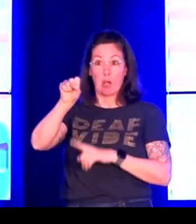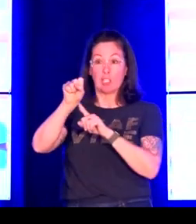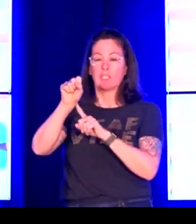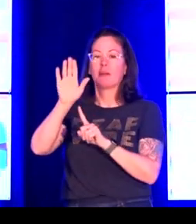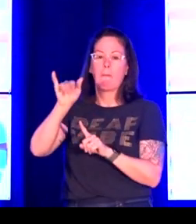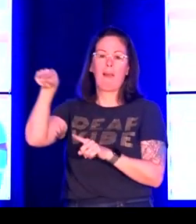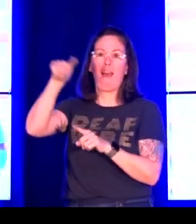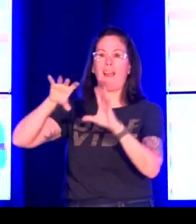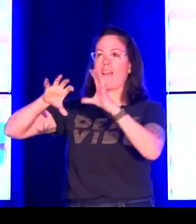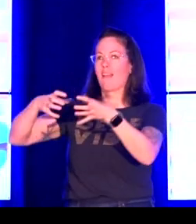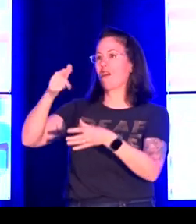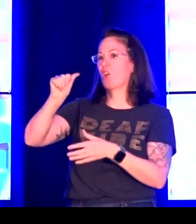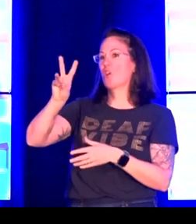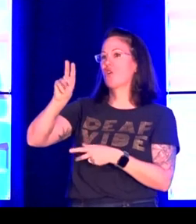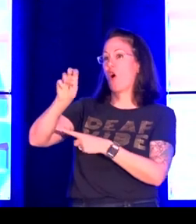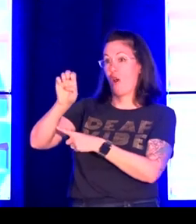survey.